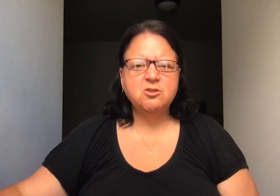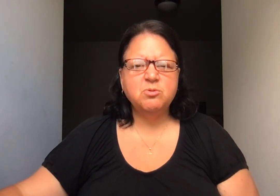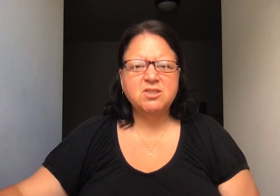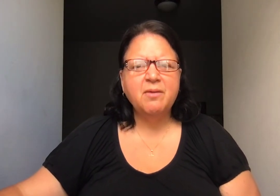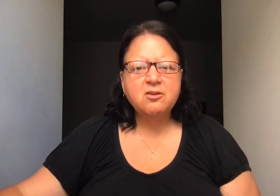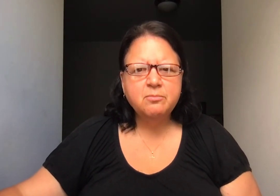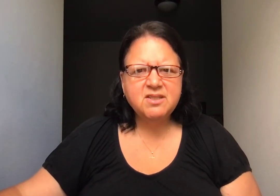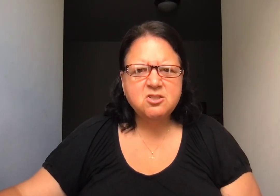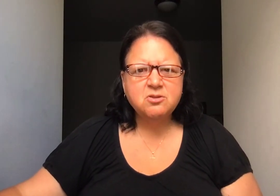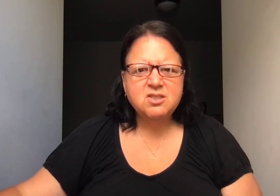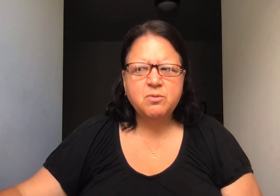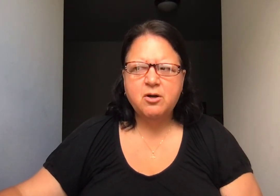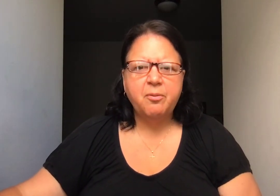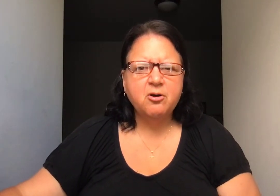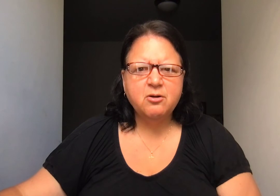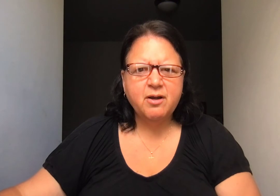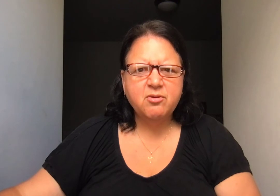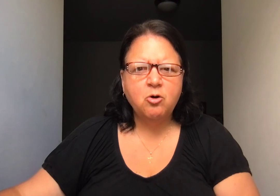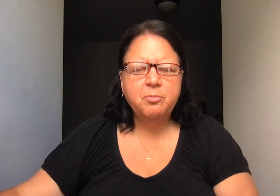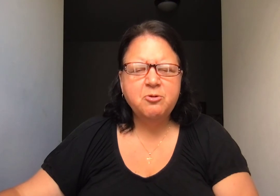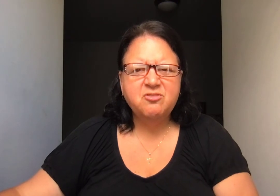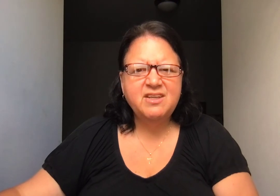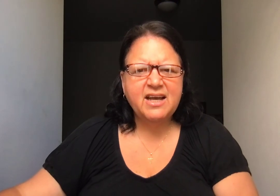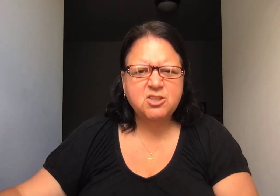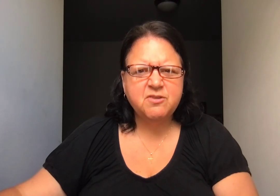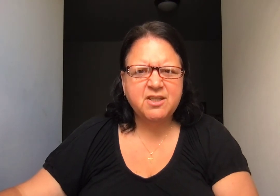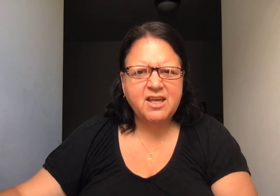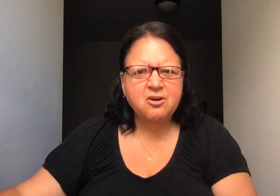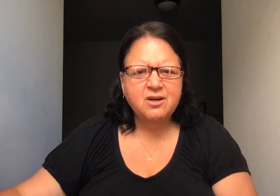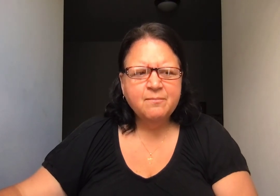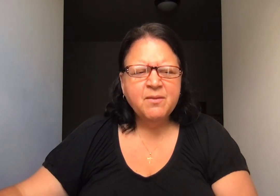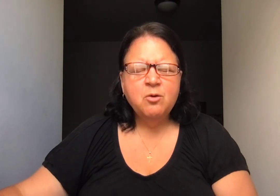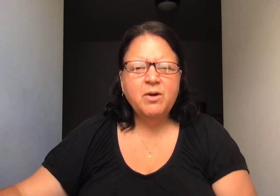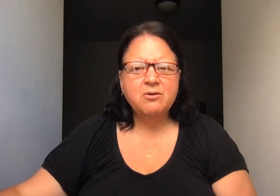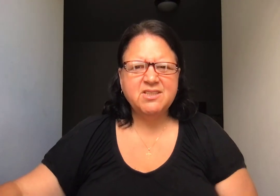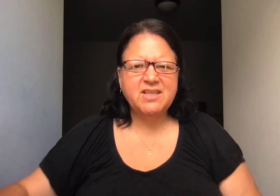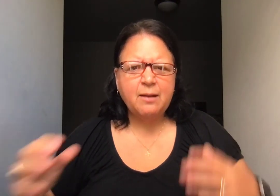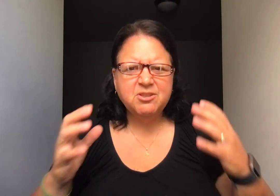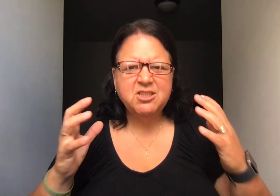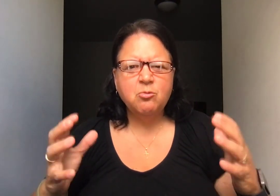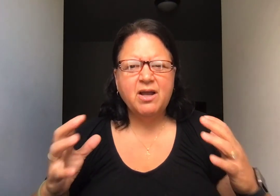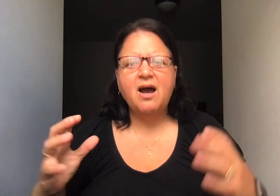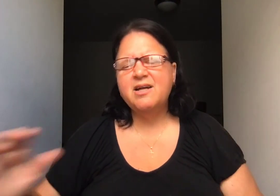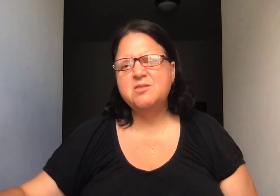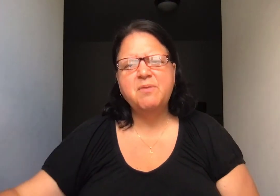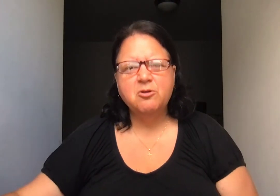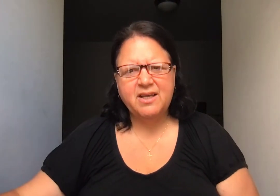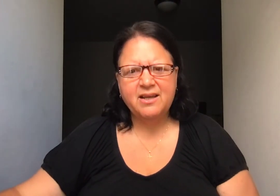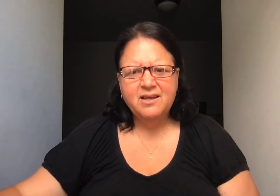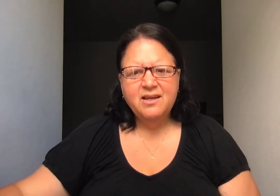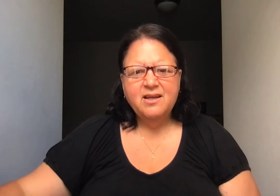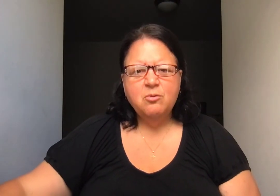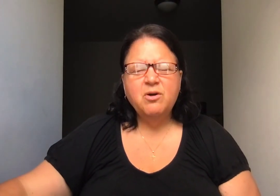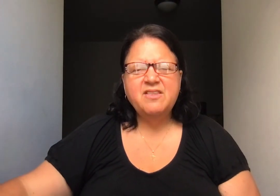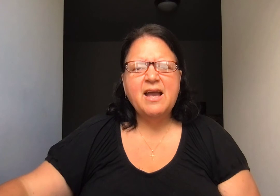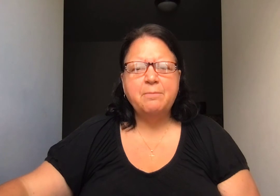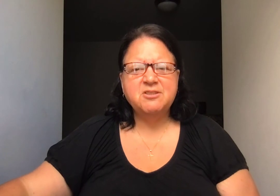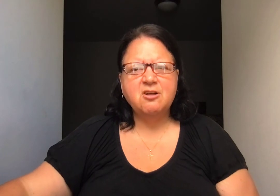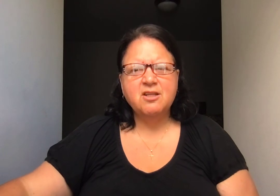with some other ministries. We are partnering with Hope UC Nashville here. We are establishing what God is building with the Apostolic